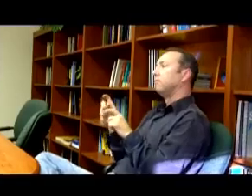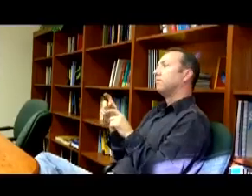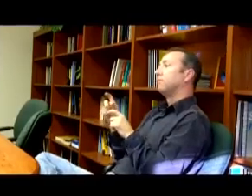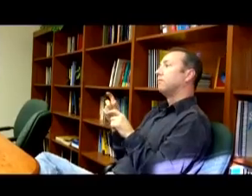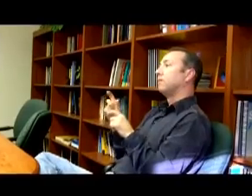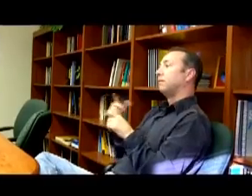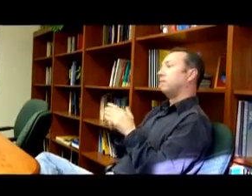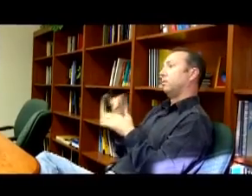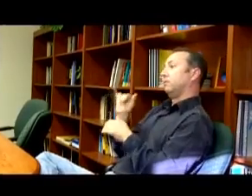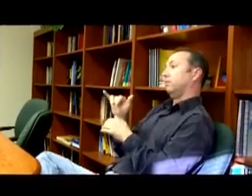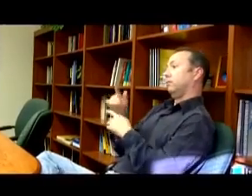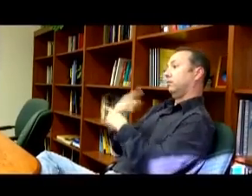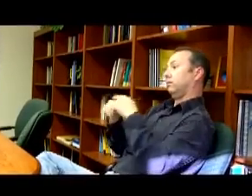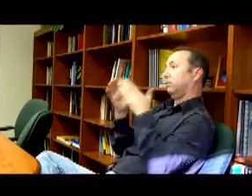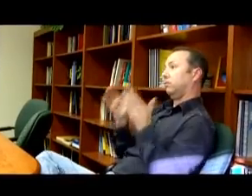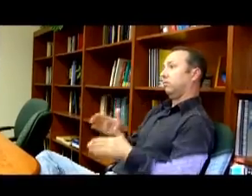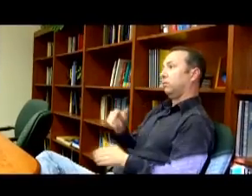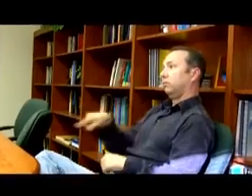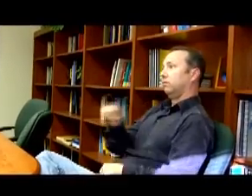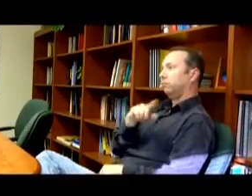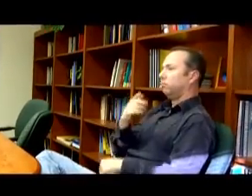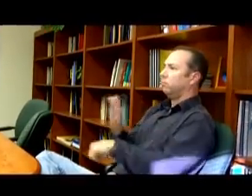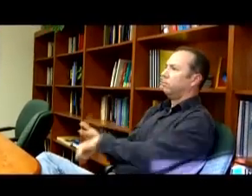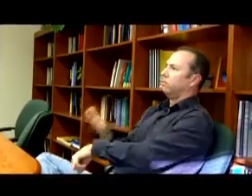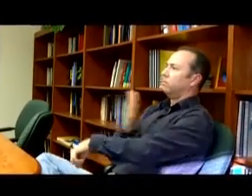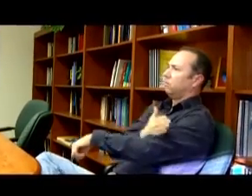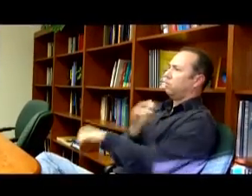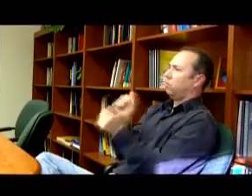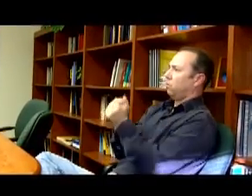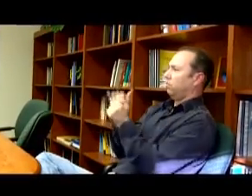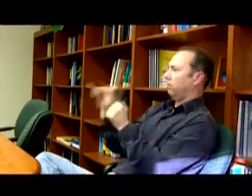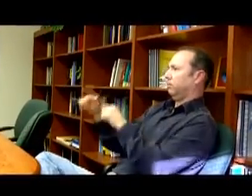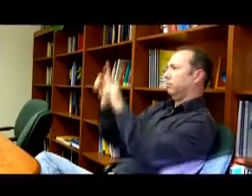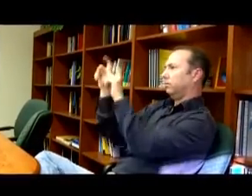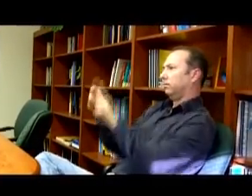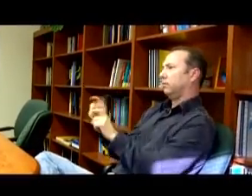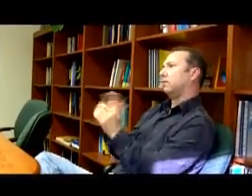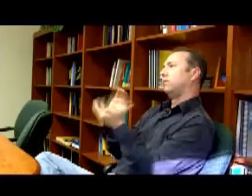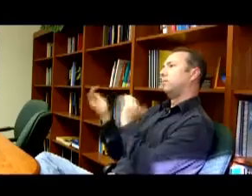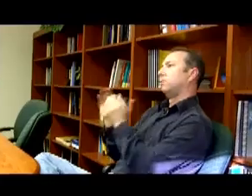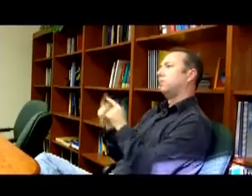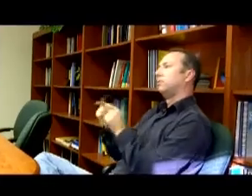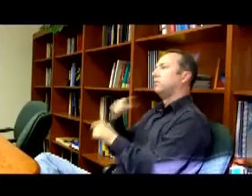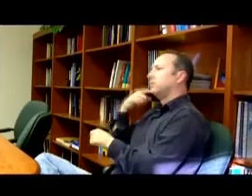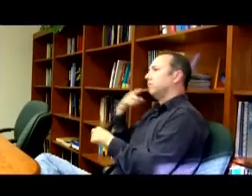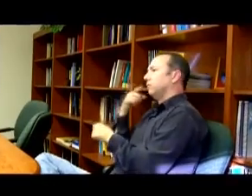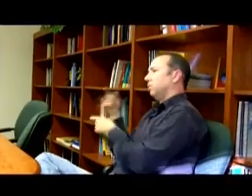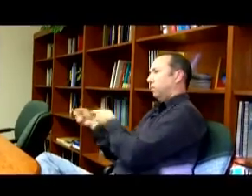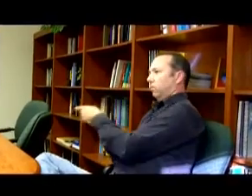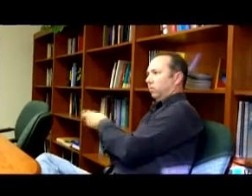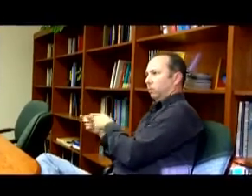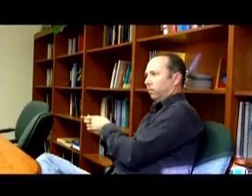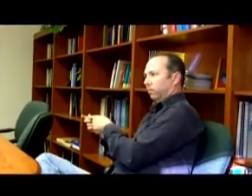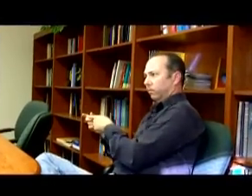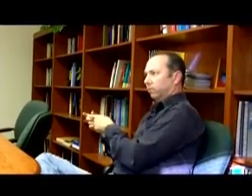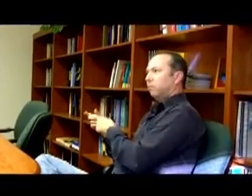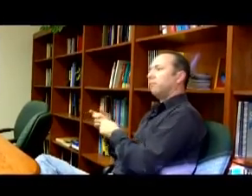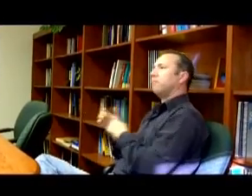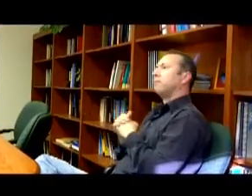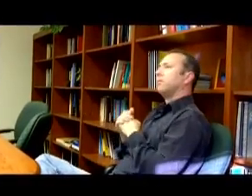shows that signers are vastly superior to the hearing control groups. And we've wondered